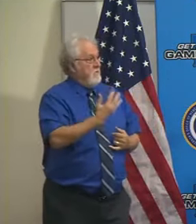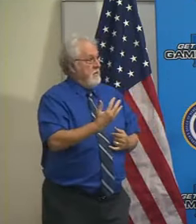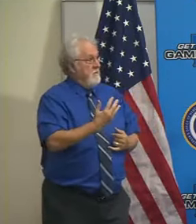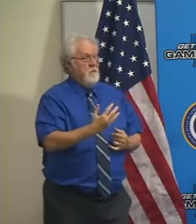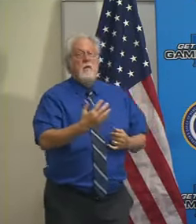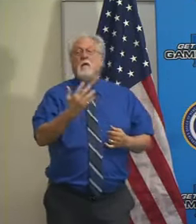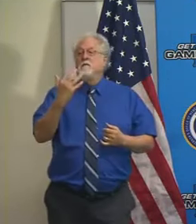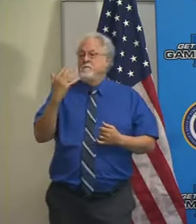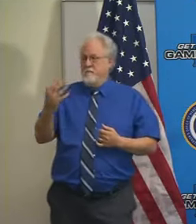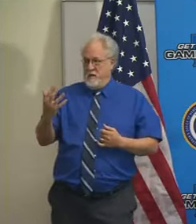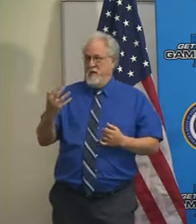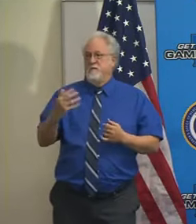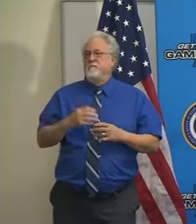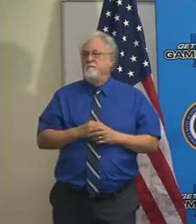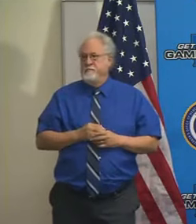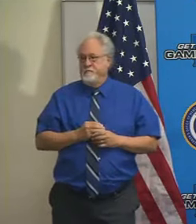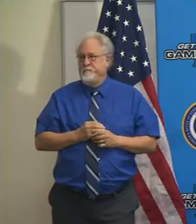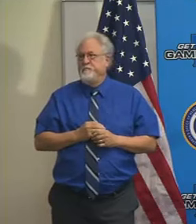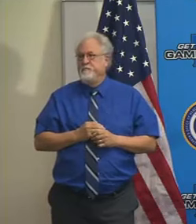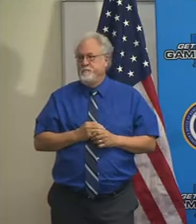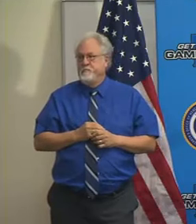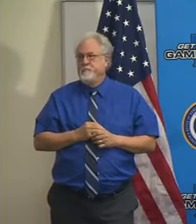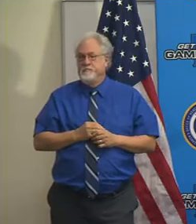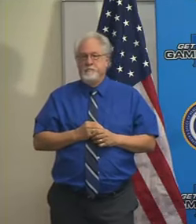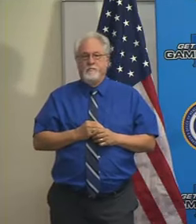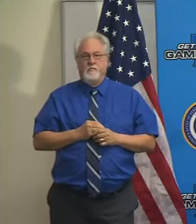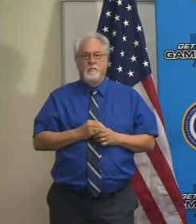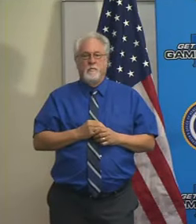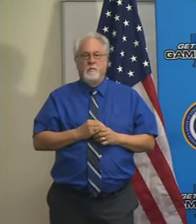Right now, I believe that there are five parishes that would meet that criteria.